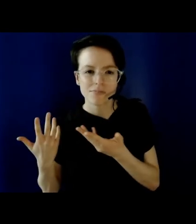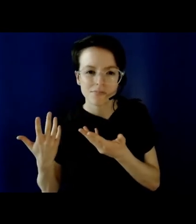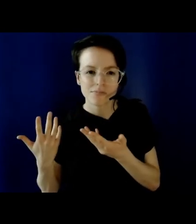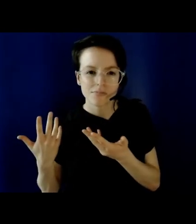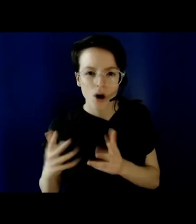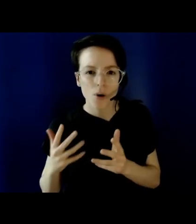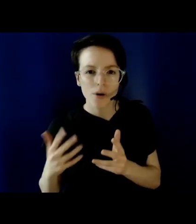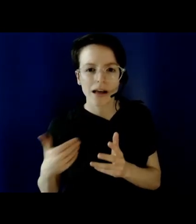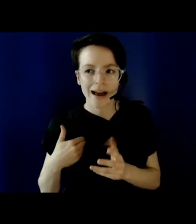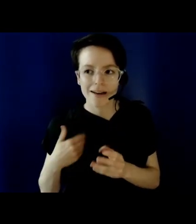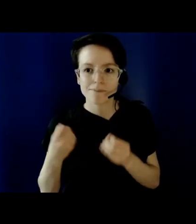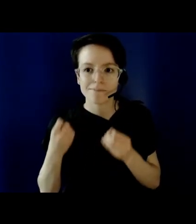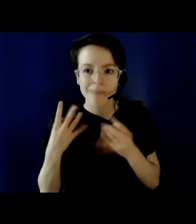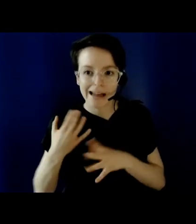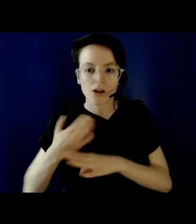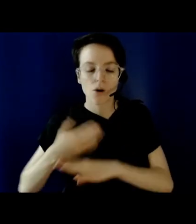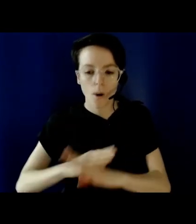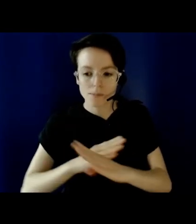obstacles to inclusion.